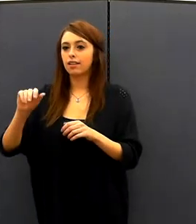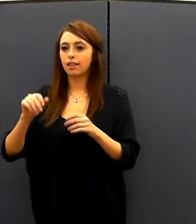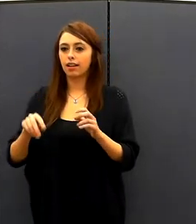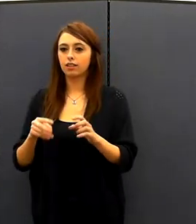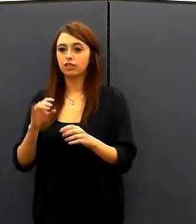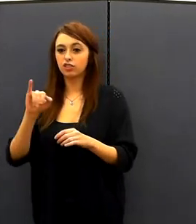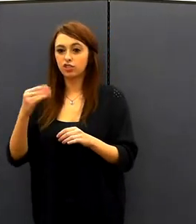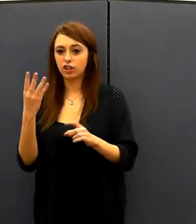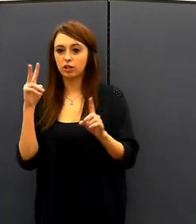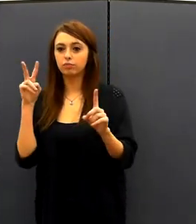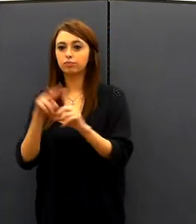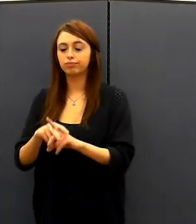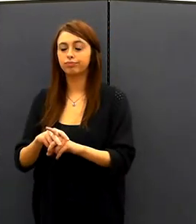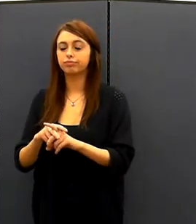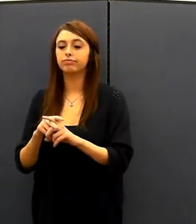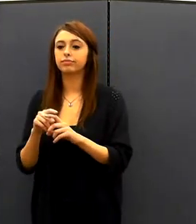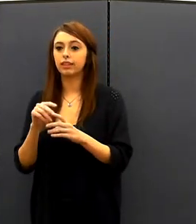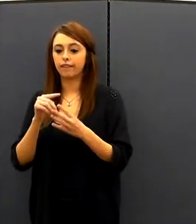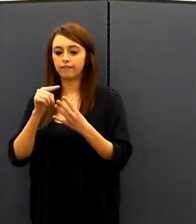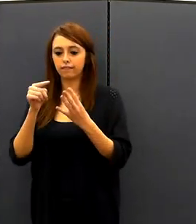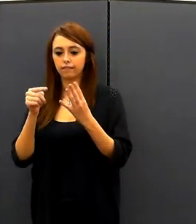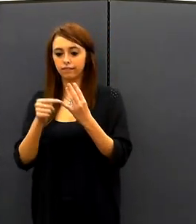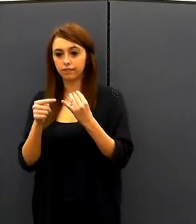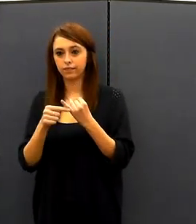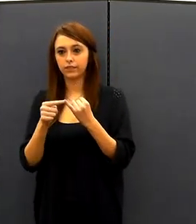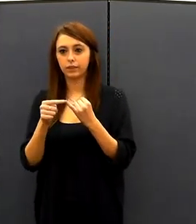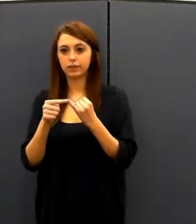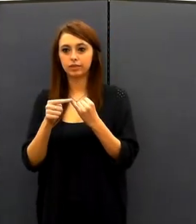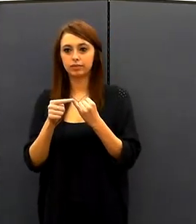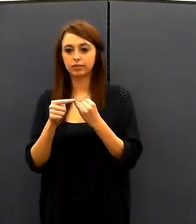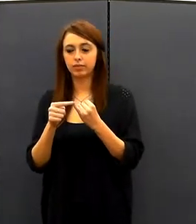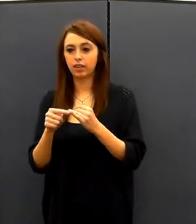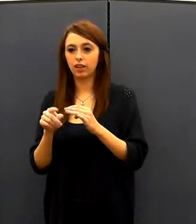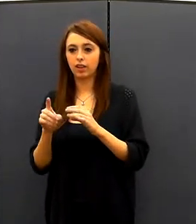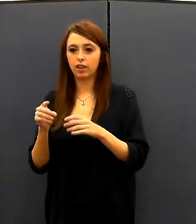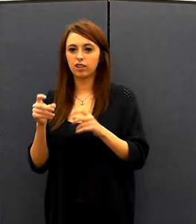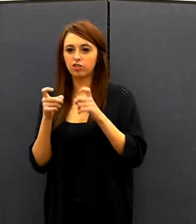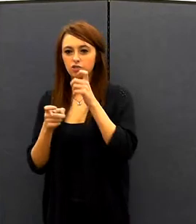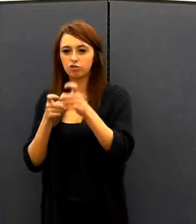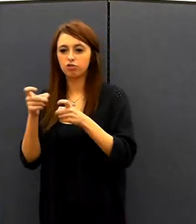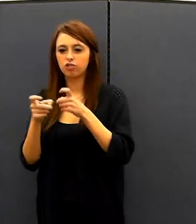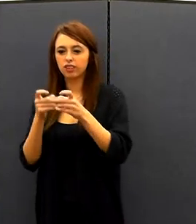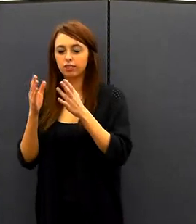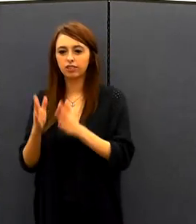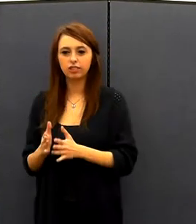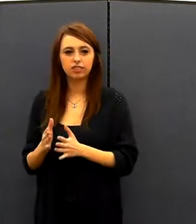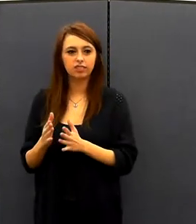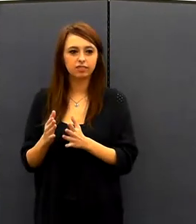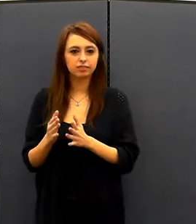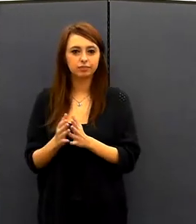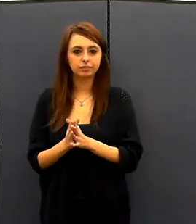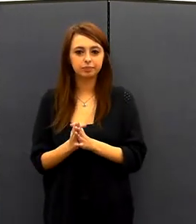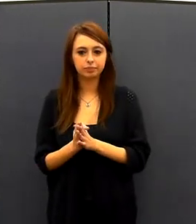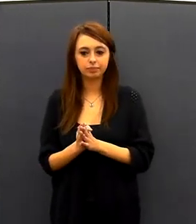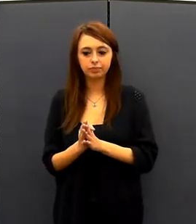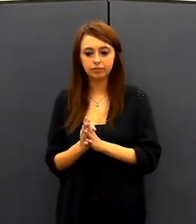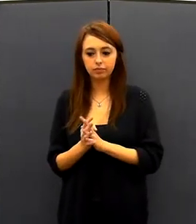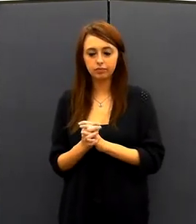for the intermoire department. And a director who basically oversees a certain portion. My certain portion that I was